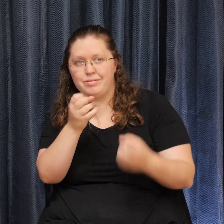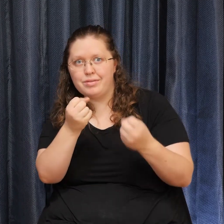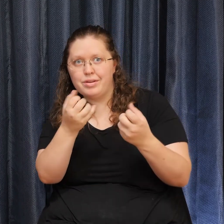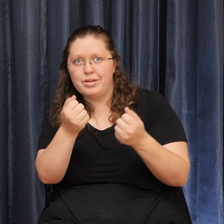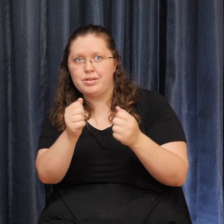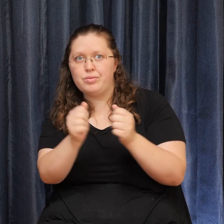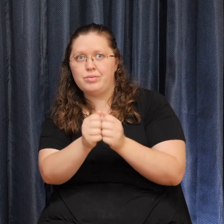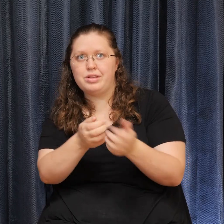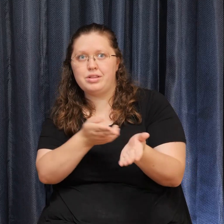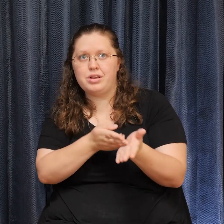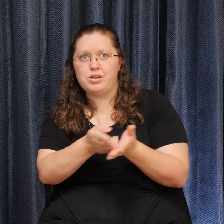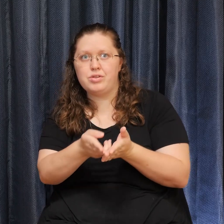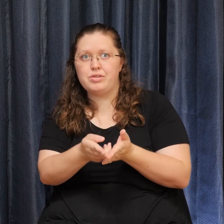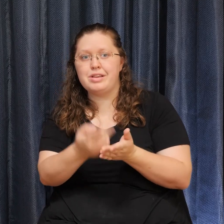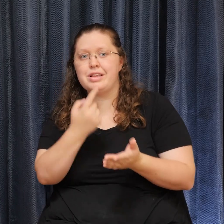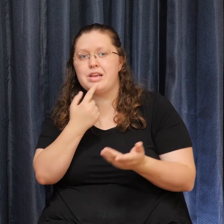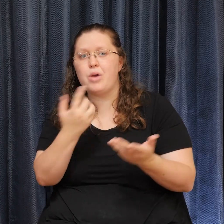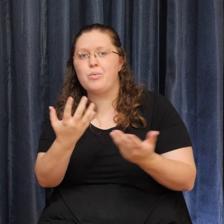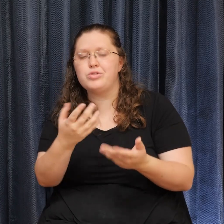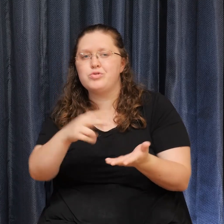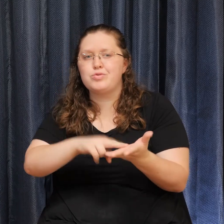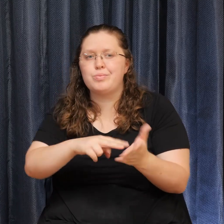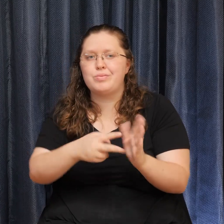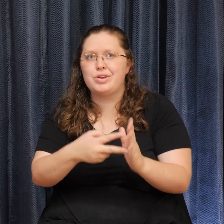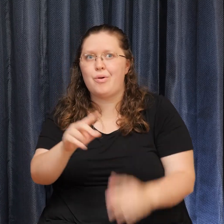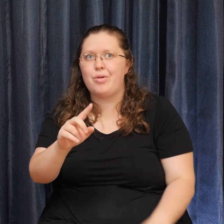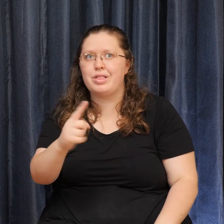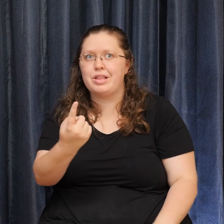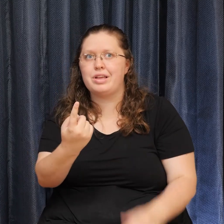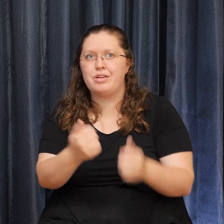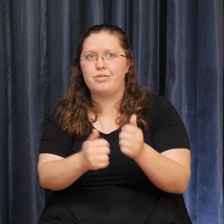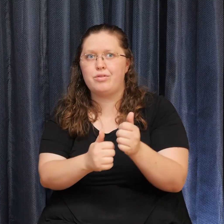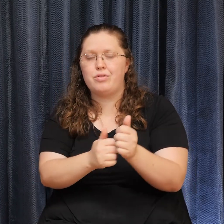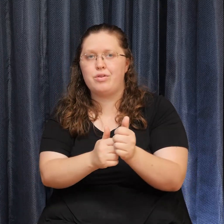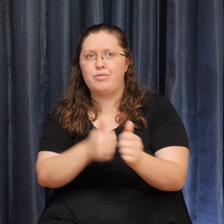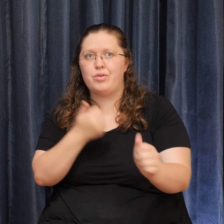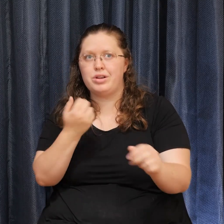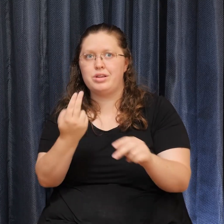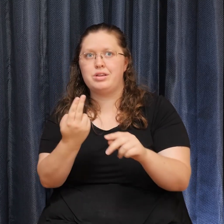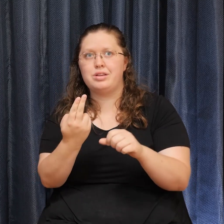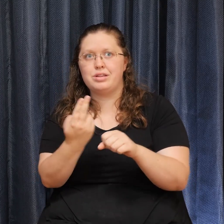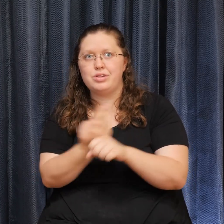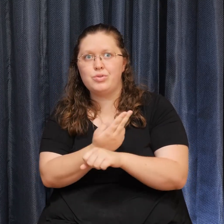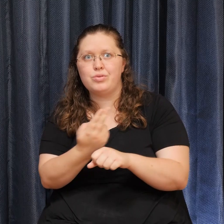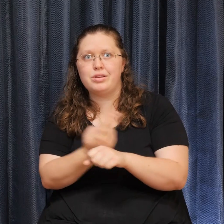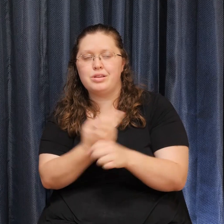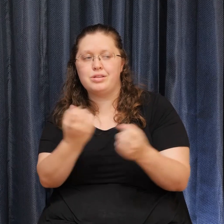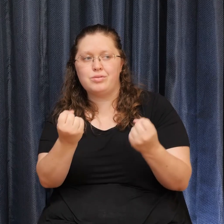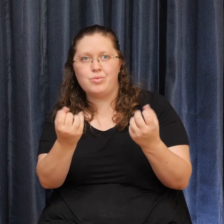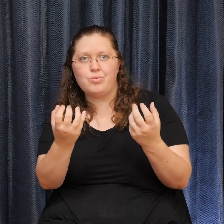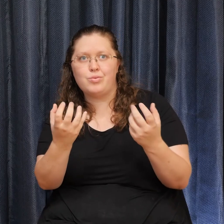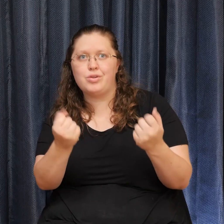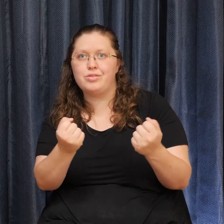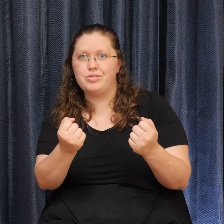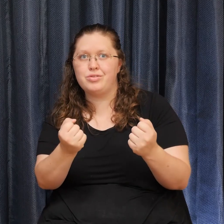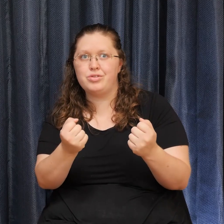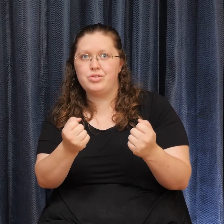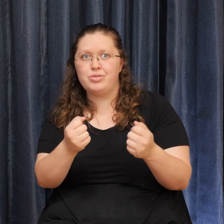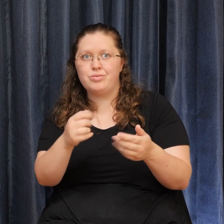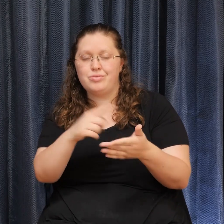mean Avoid using the word To speak against yourself Or to gossip about others Use